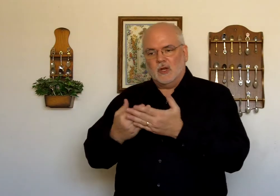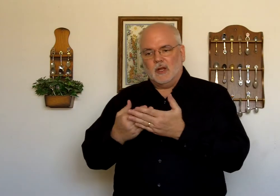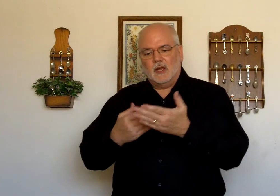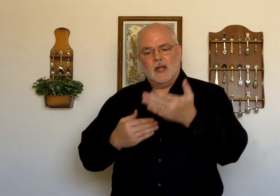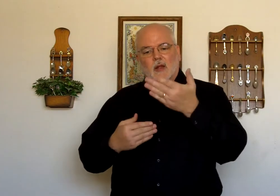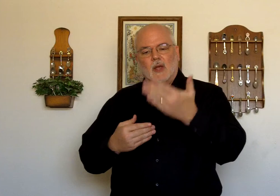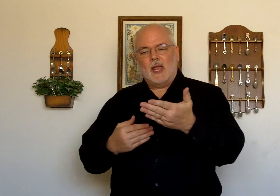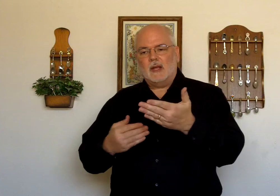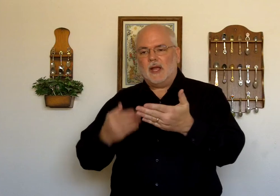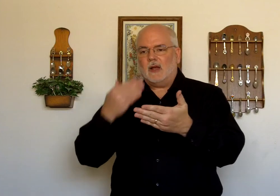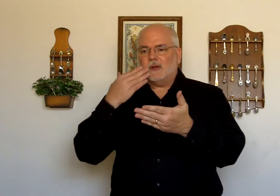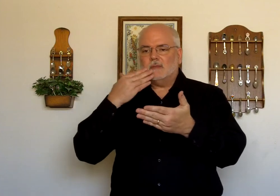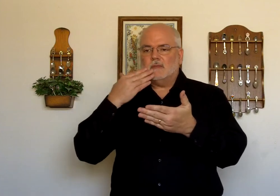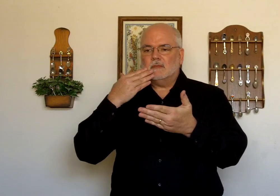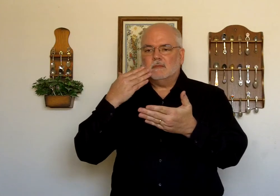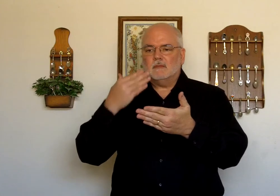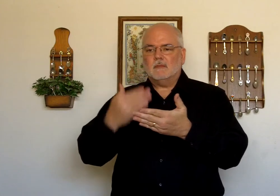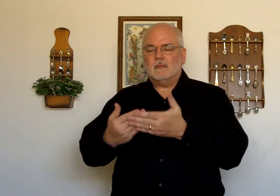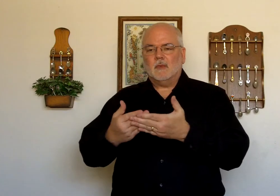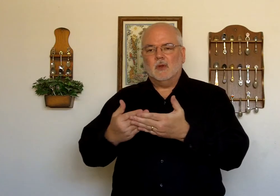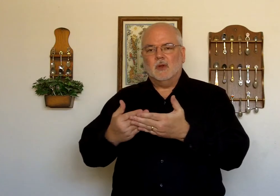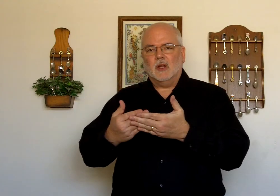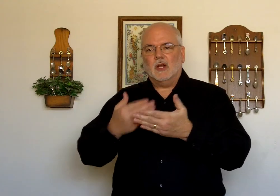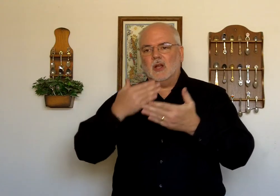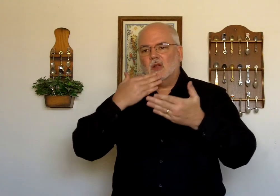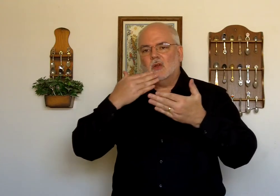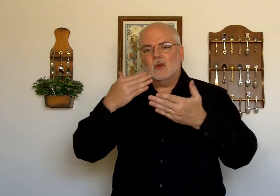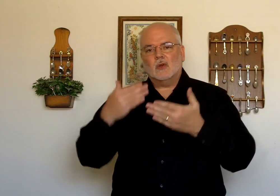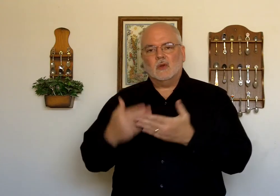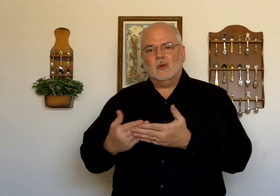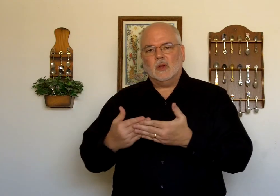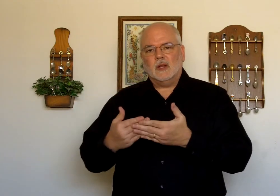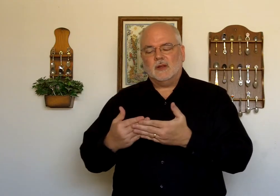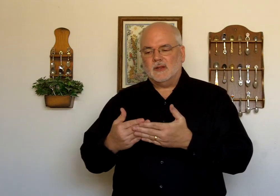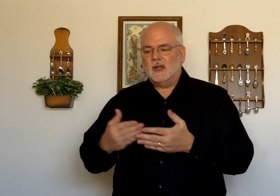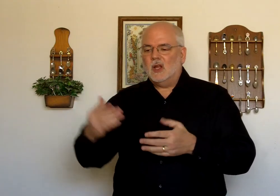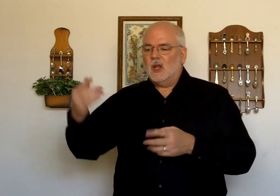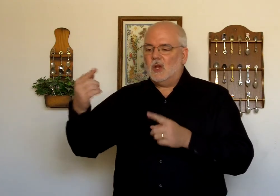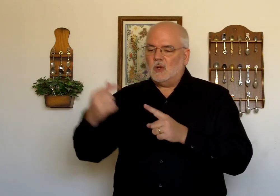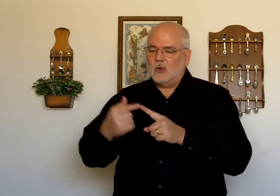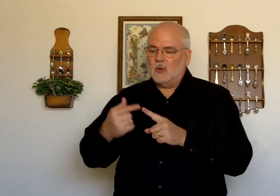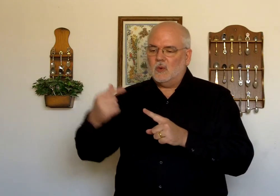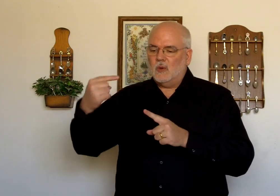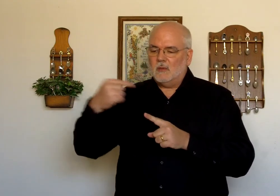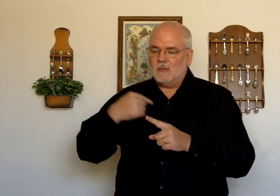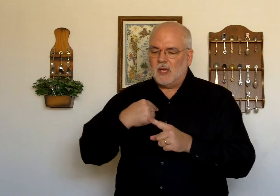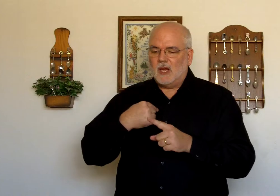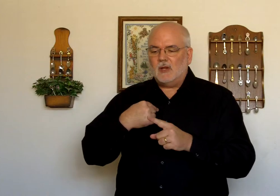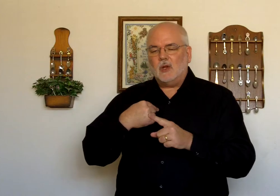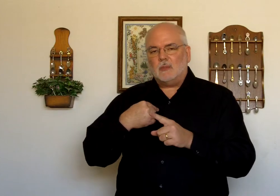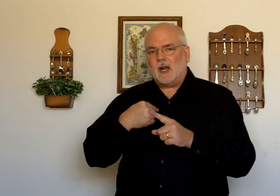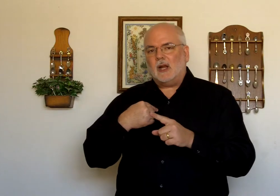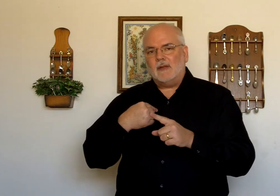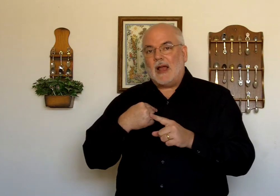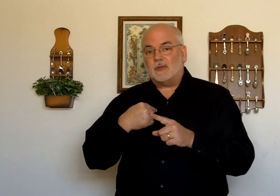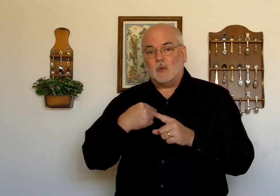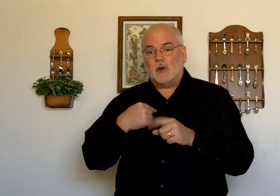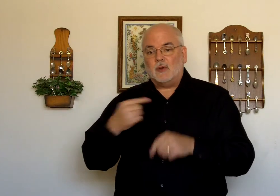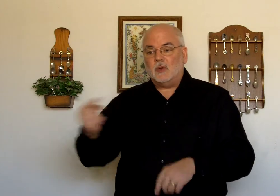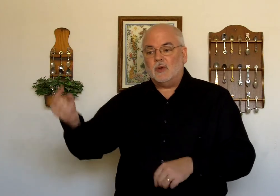Good. Hand out. Good. Good. To me. And you could probably leave out the word to.